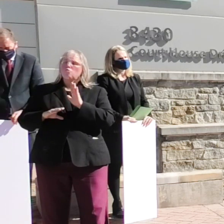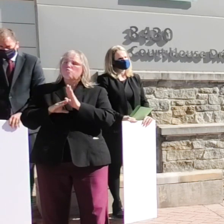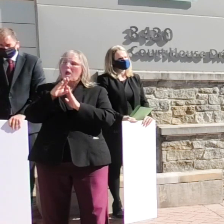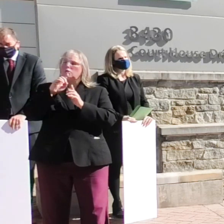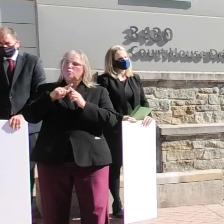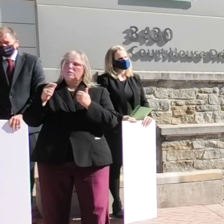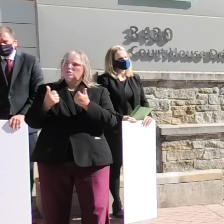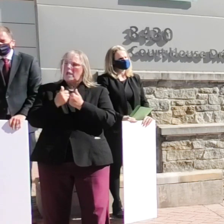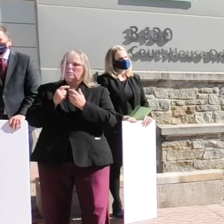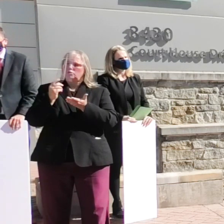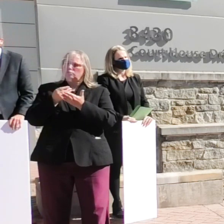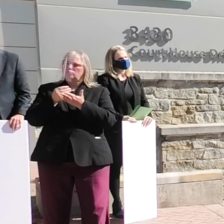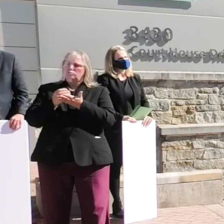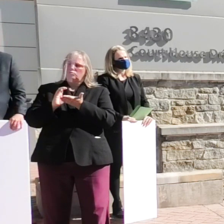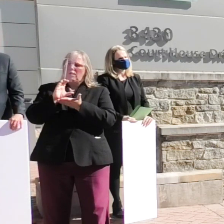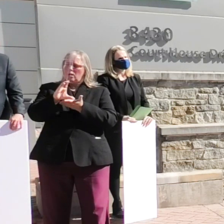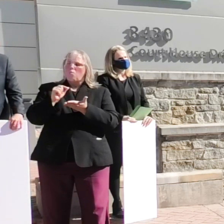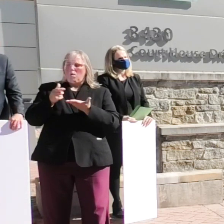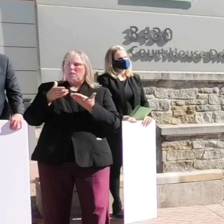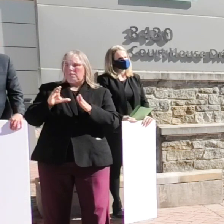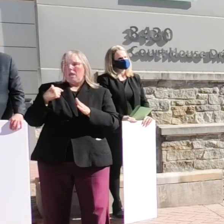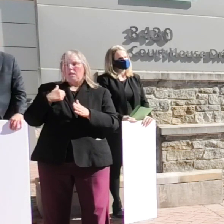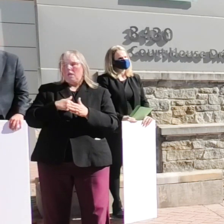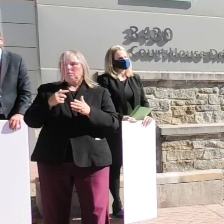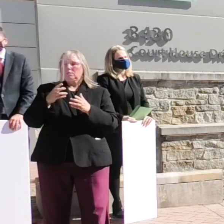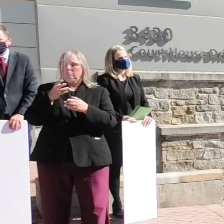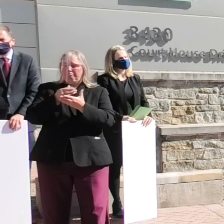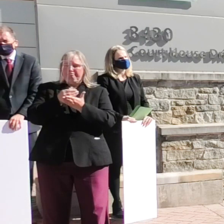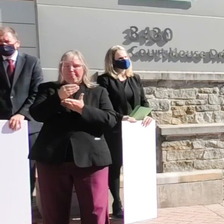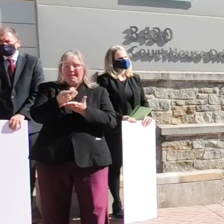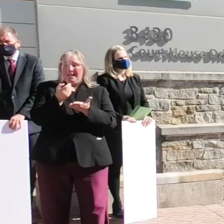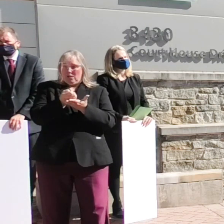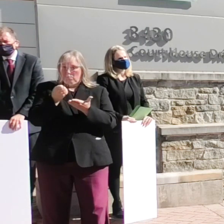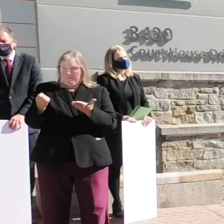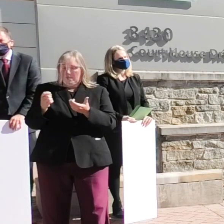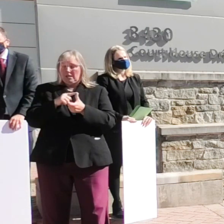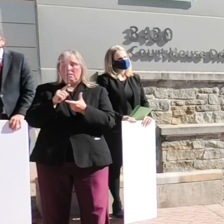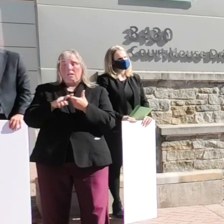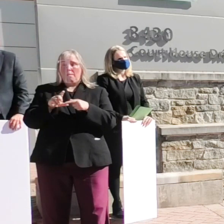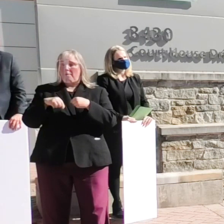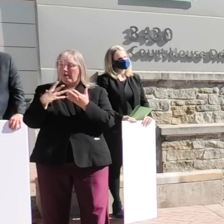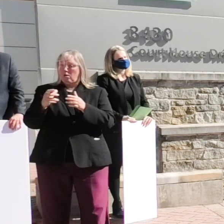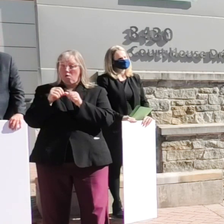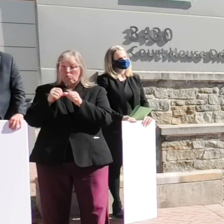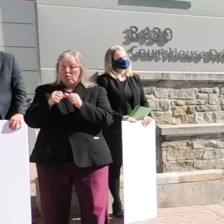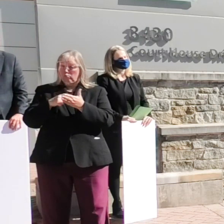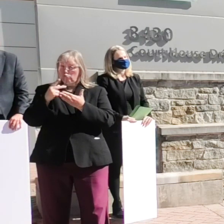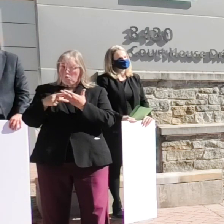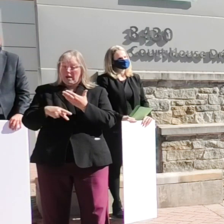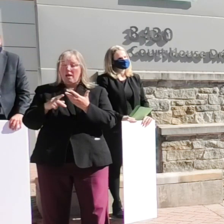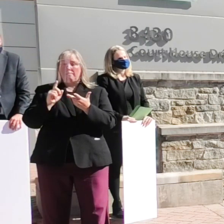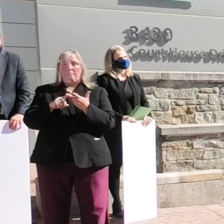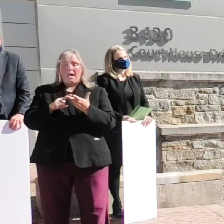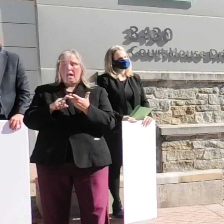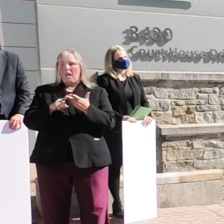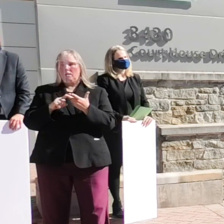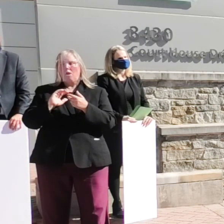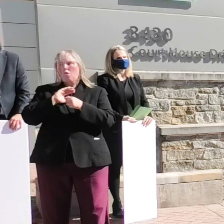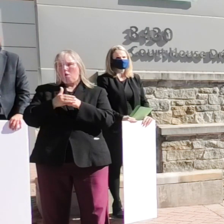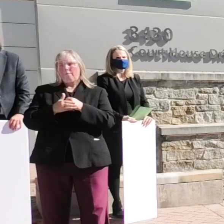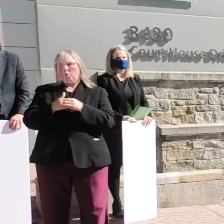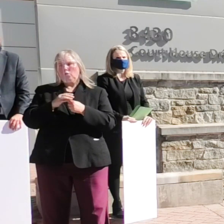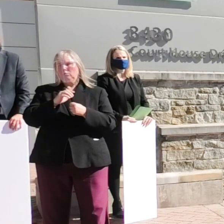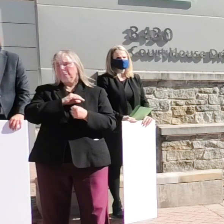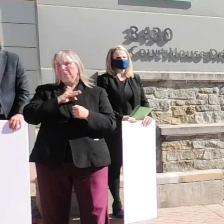challenge grant will allow us to secure equipment provide ongoing program and cover personnel